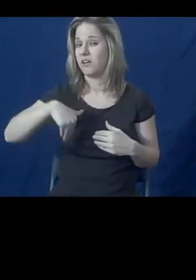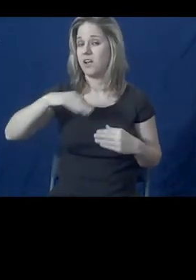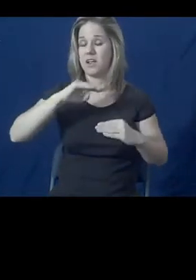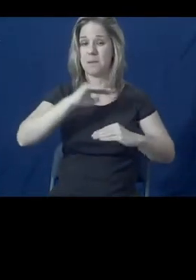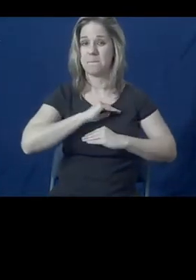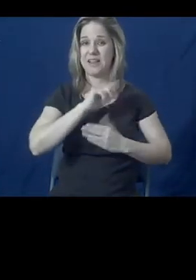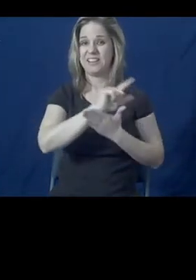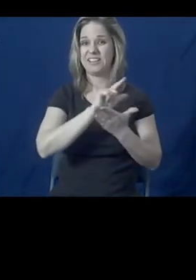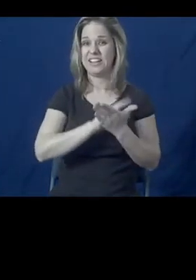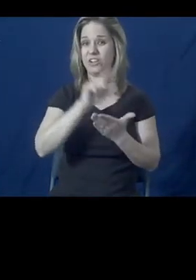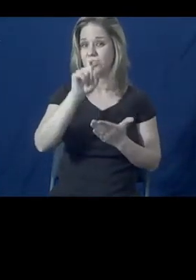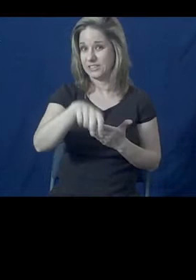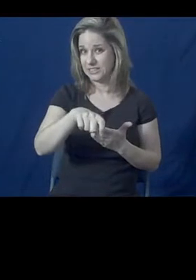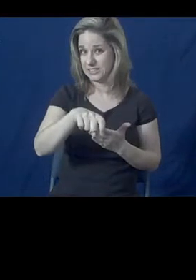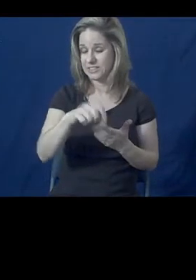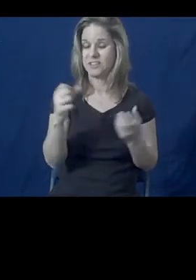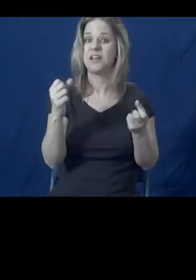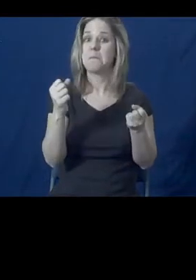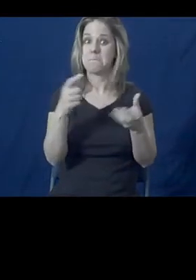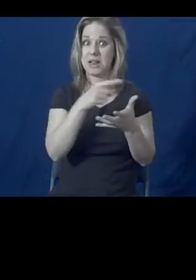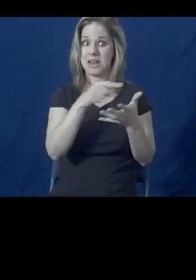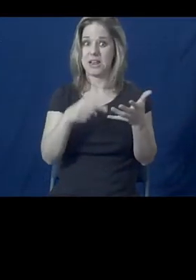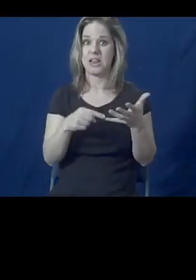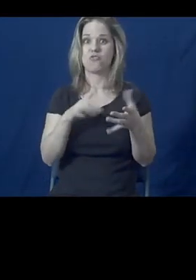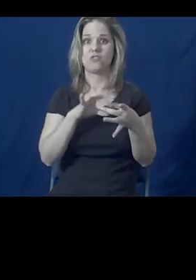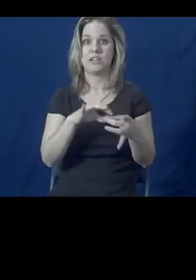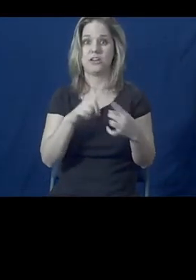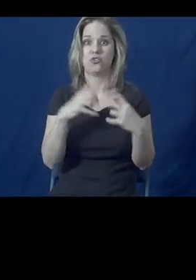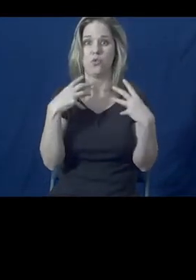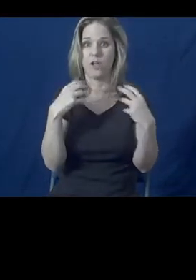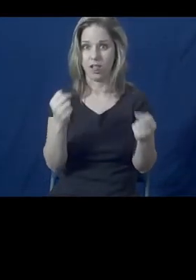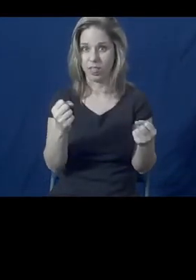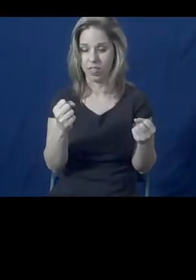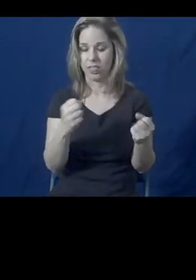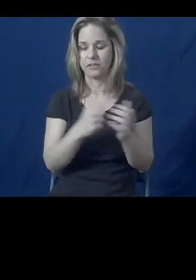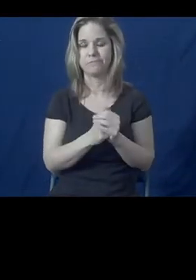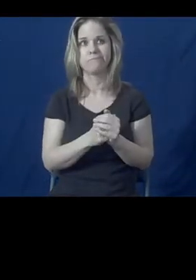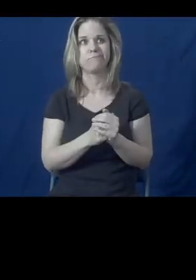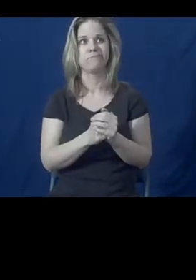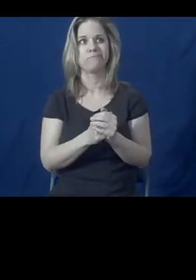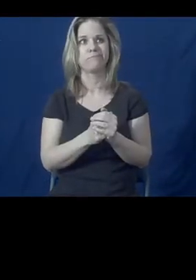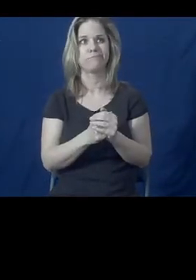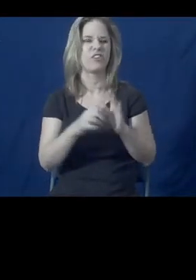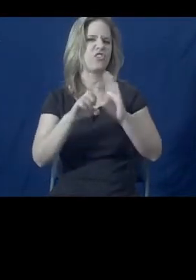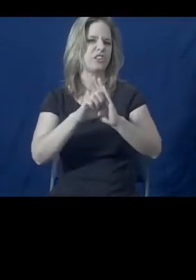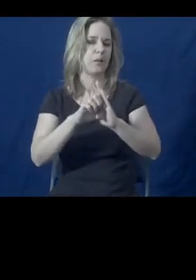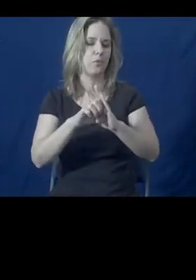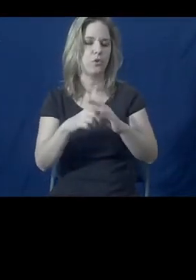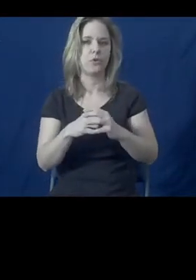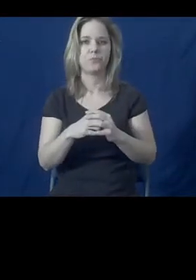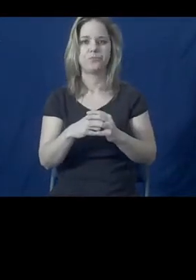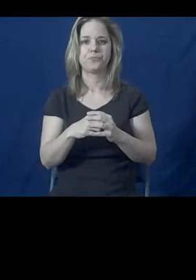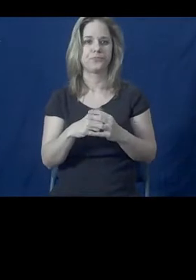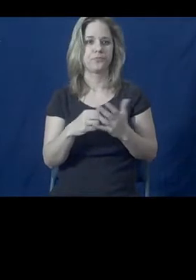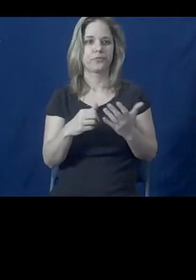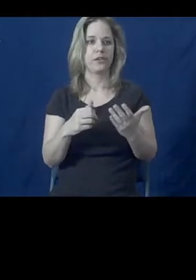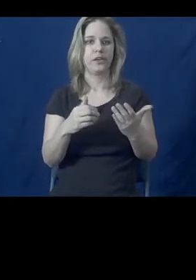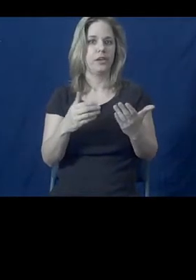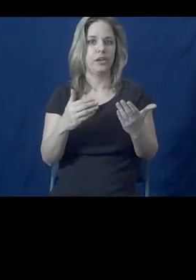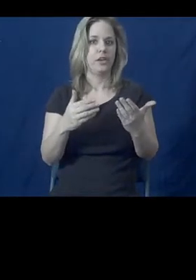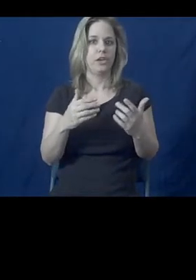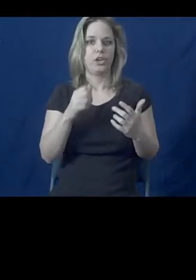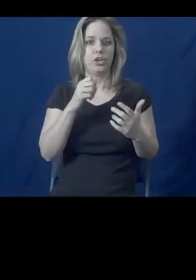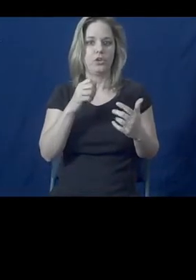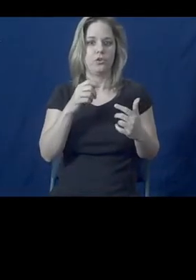of these unmet legal needs are related to their health, you have a situation where there is a lack of access